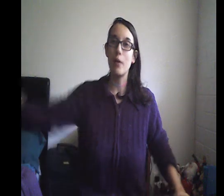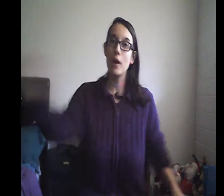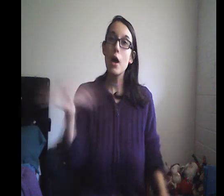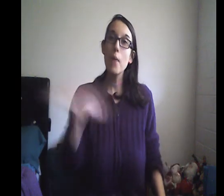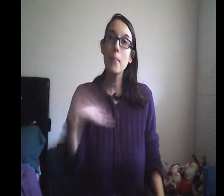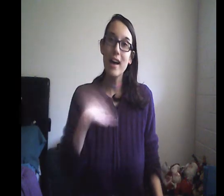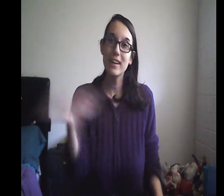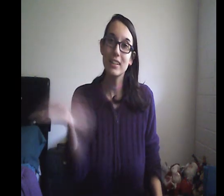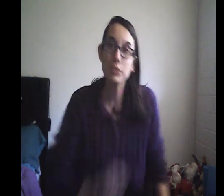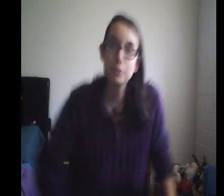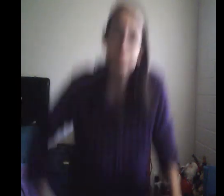you so